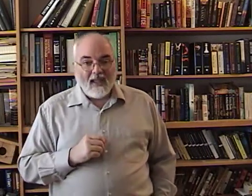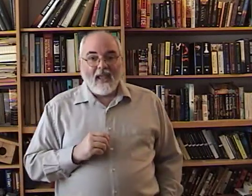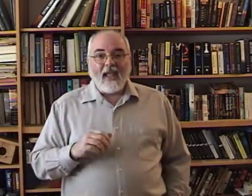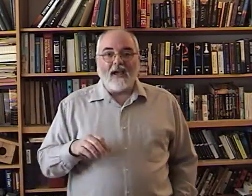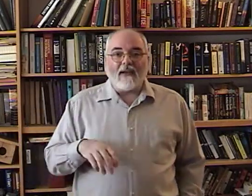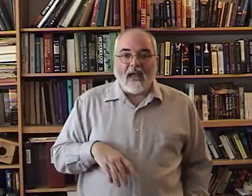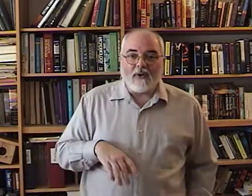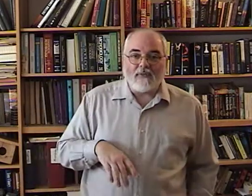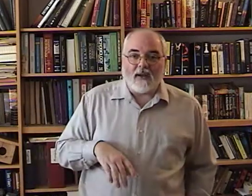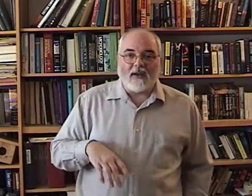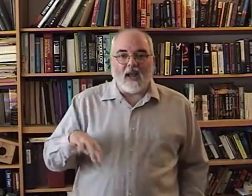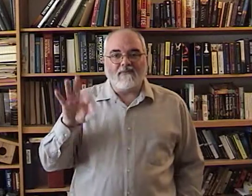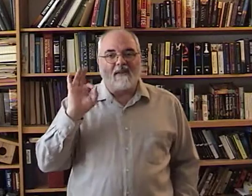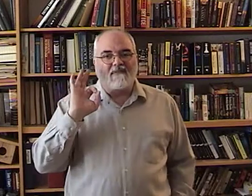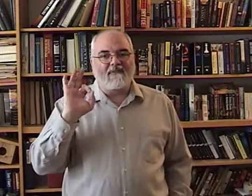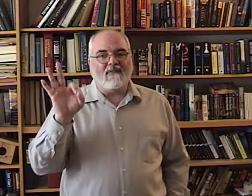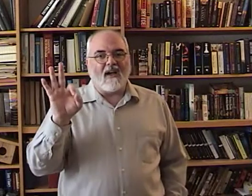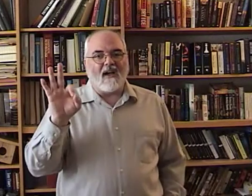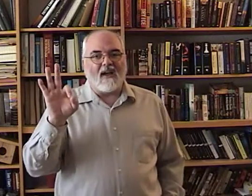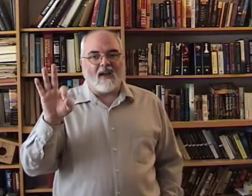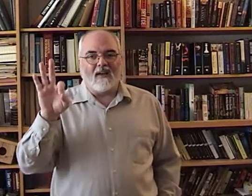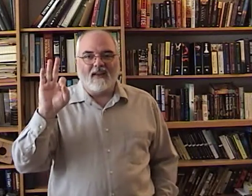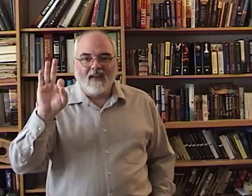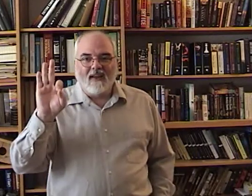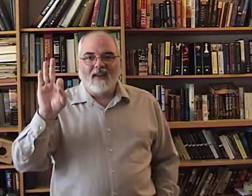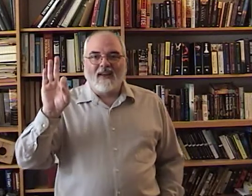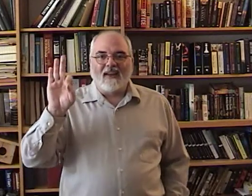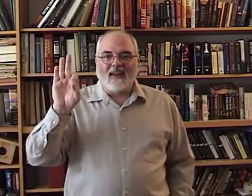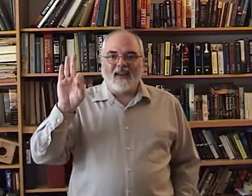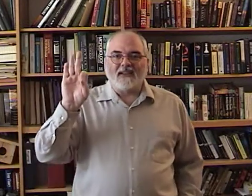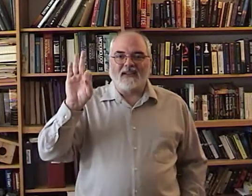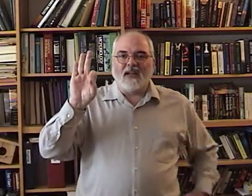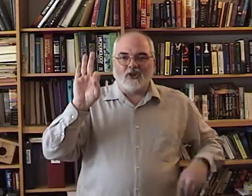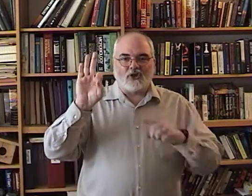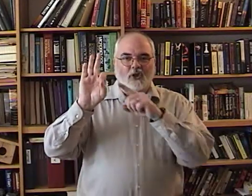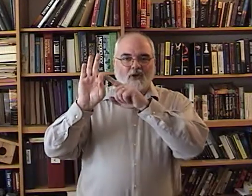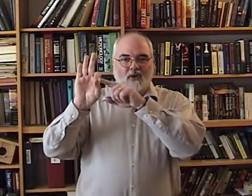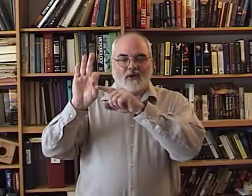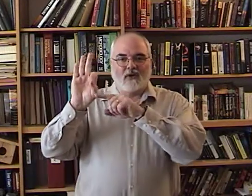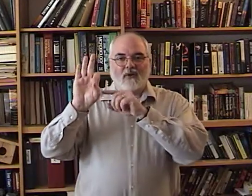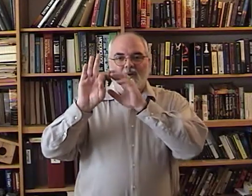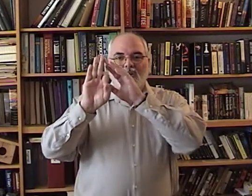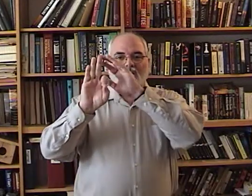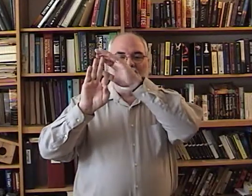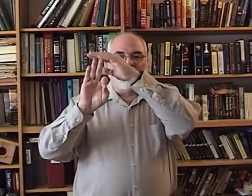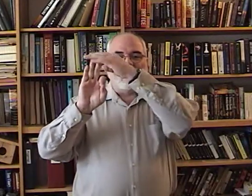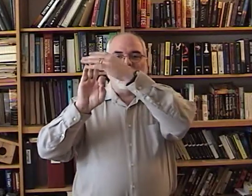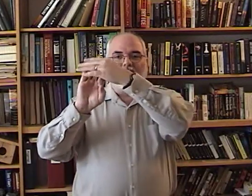F. How are you feeling? I'm feeling fine. It's a circle with